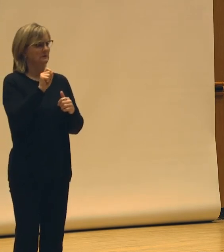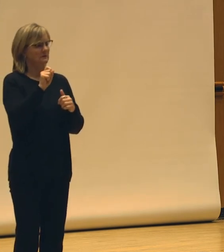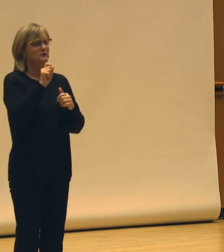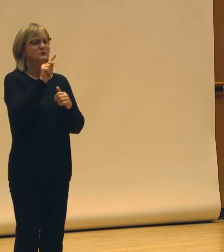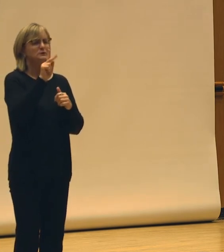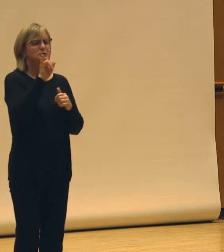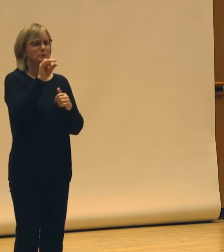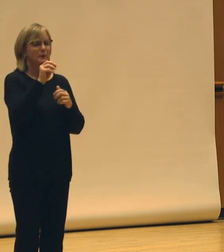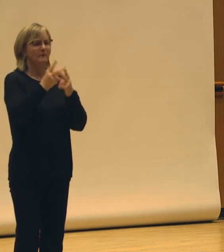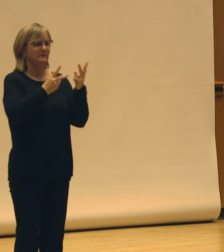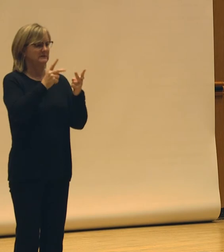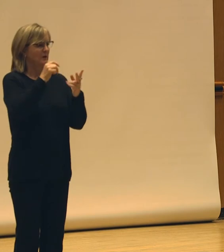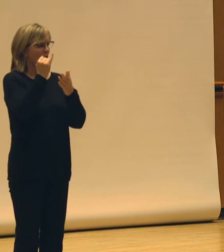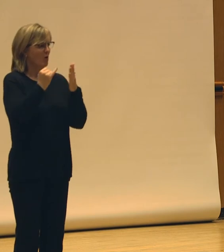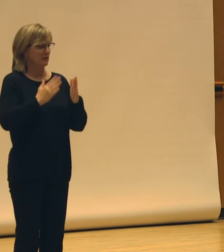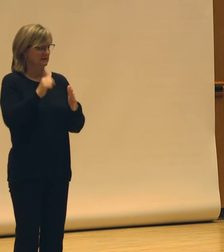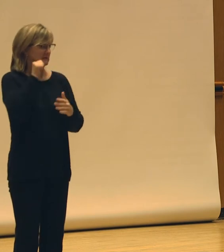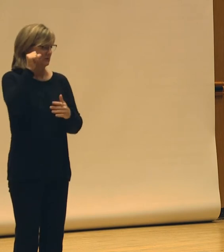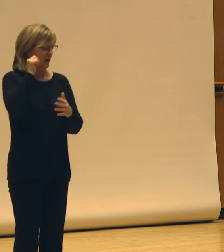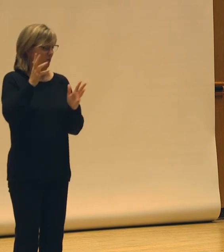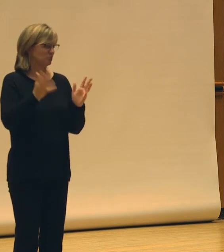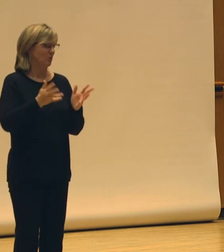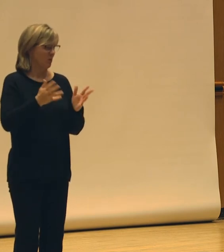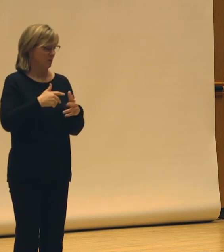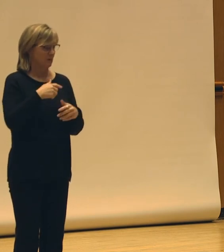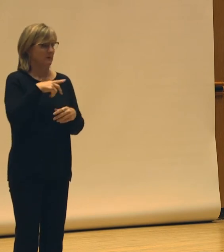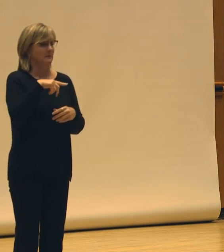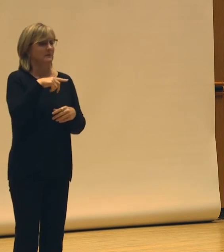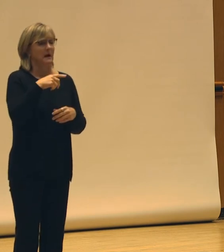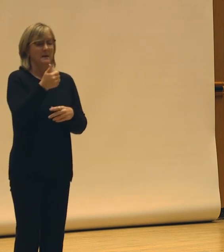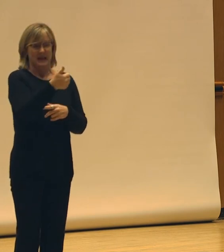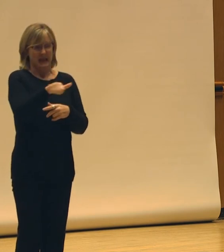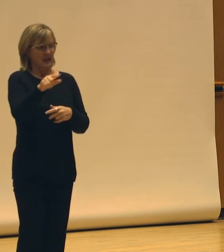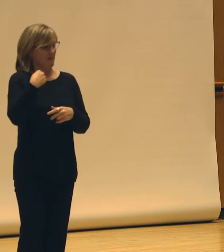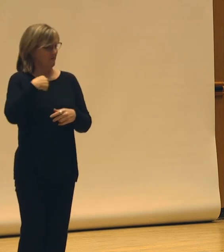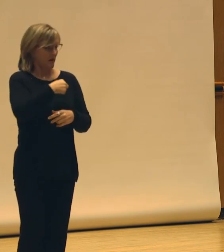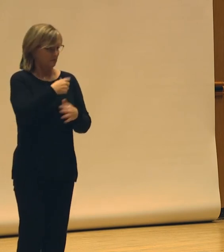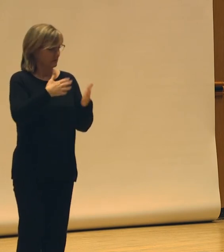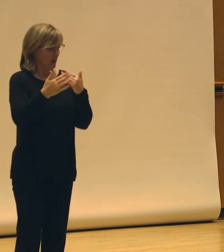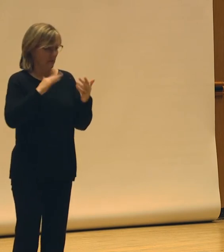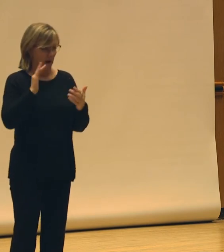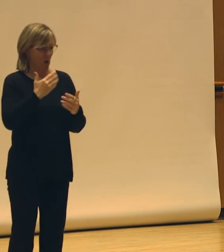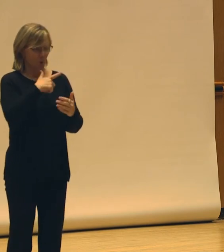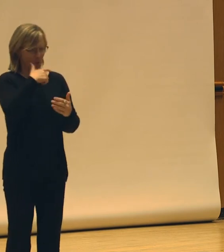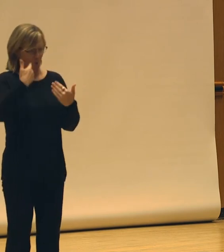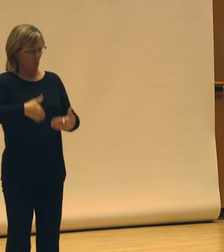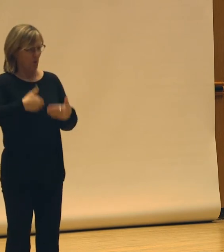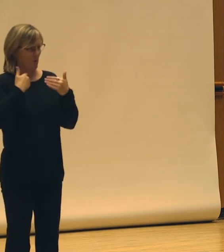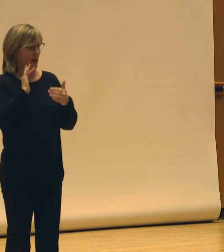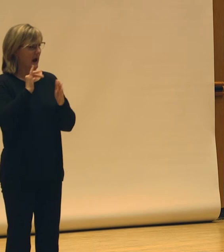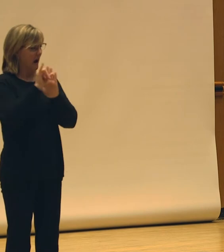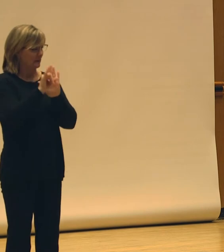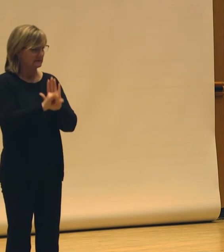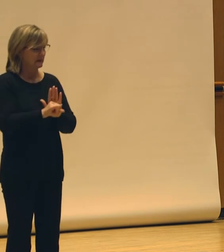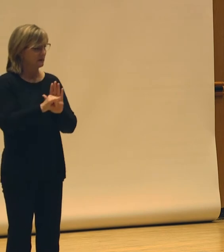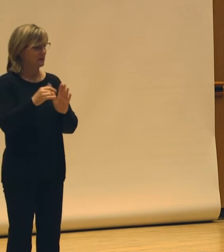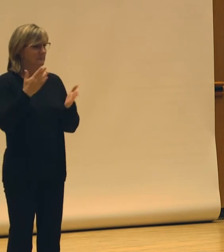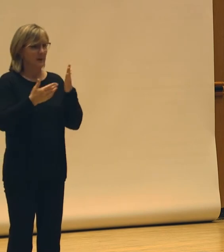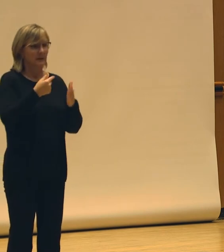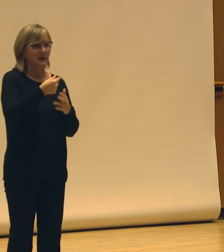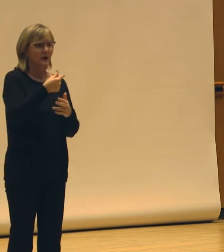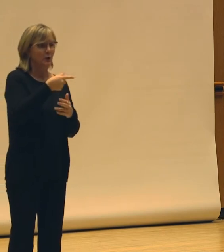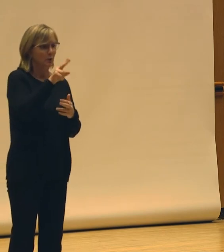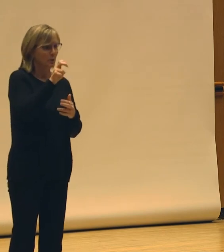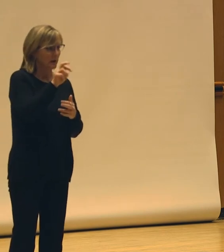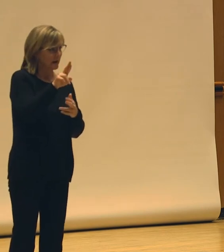yesterday. Which is, as any of us, regardless of our identities. It might be queerness. It